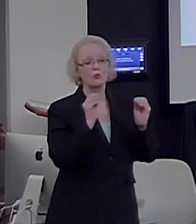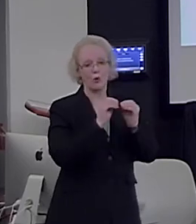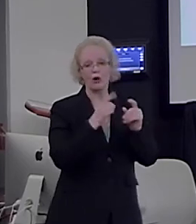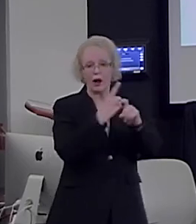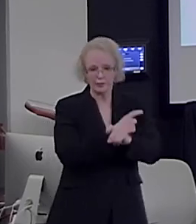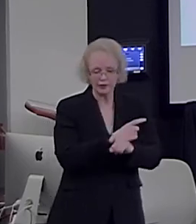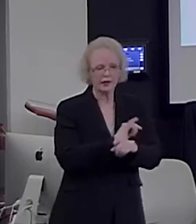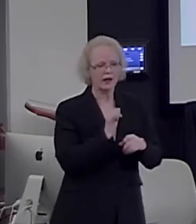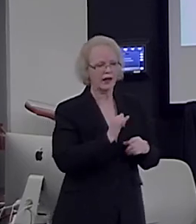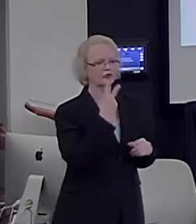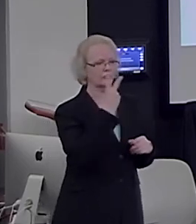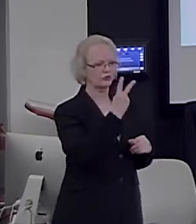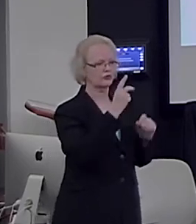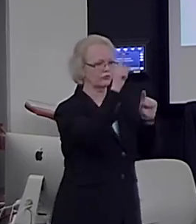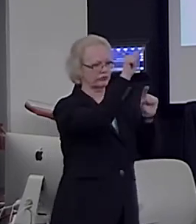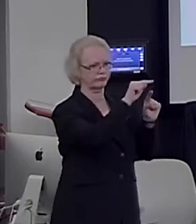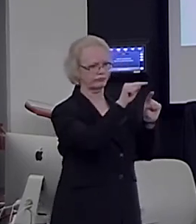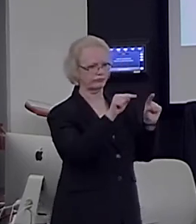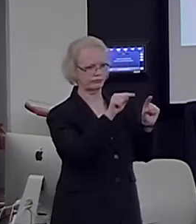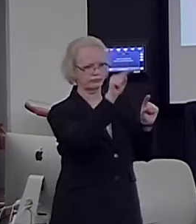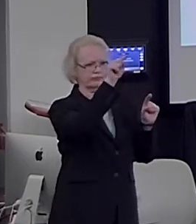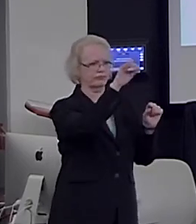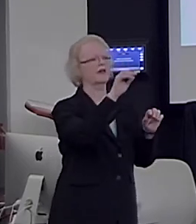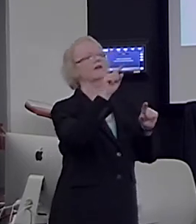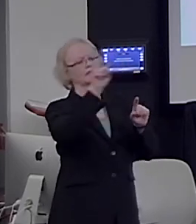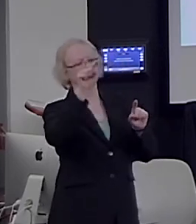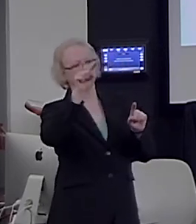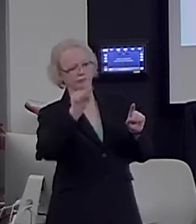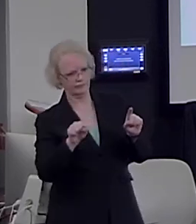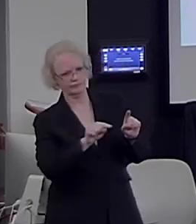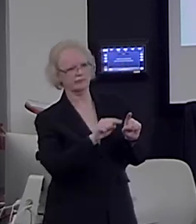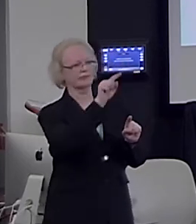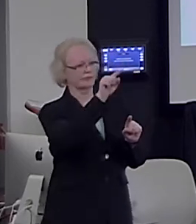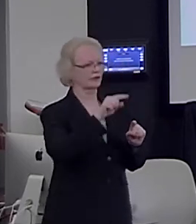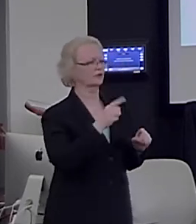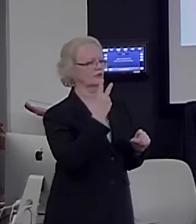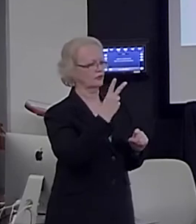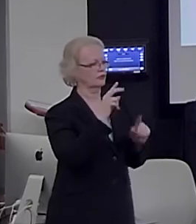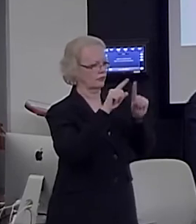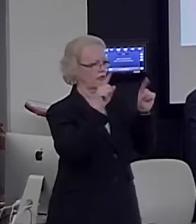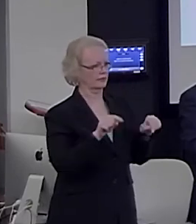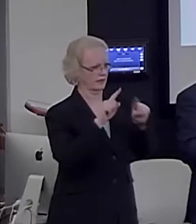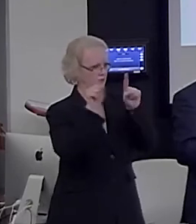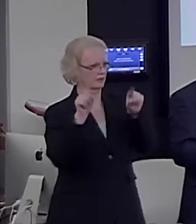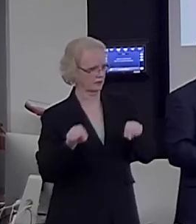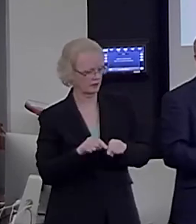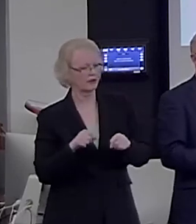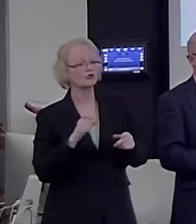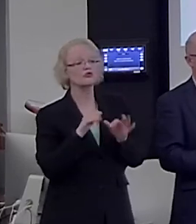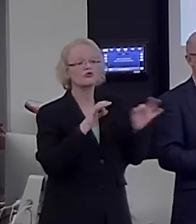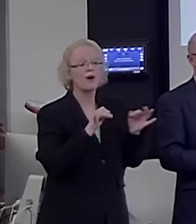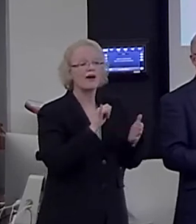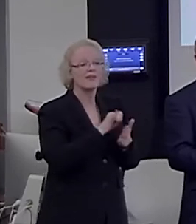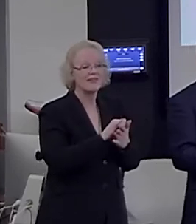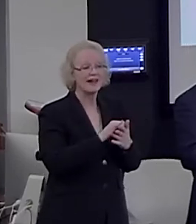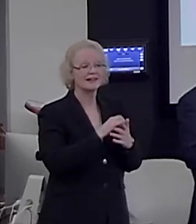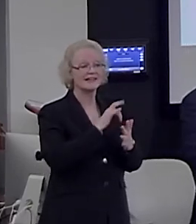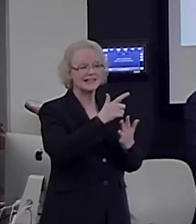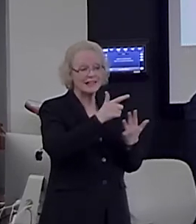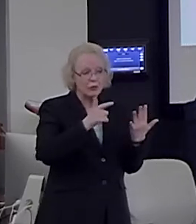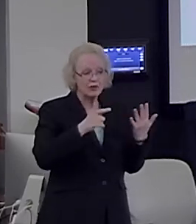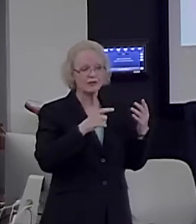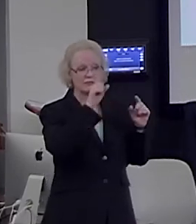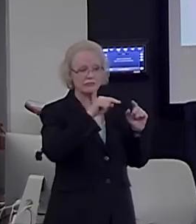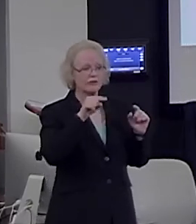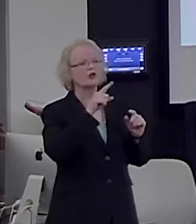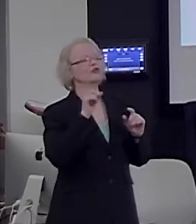like two rectangles here. Okay, that's one rectangle and that's another. In order to describe that sequence, you need to have this sort of language. So,